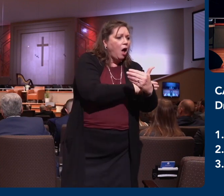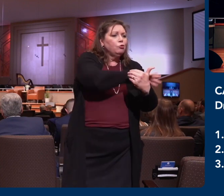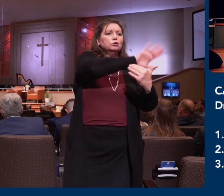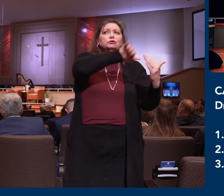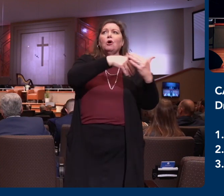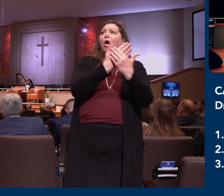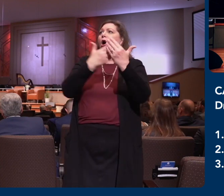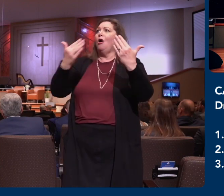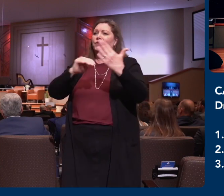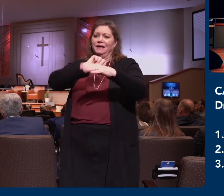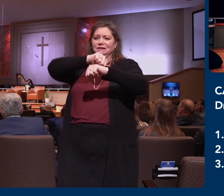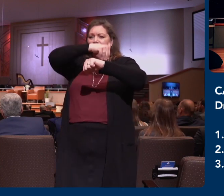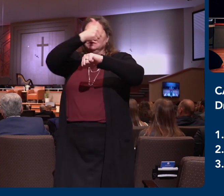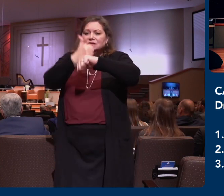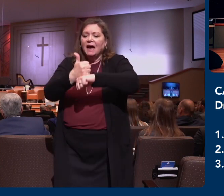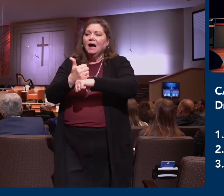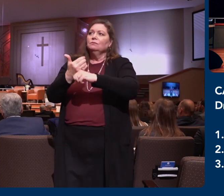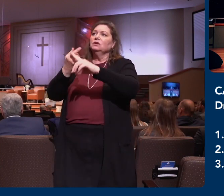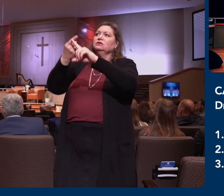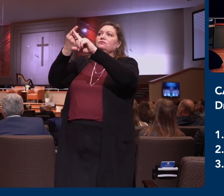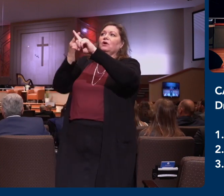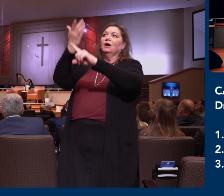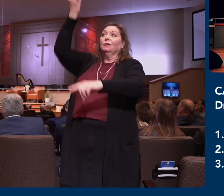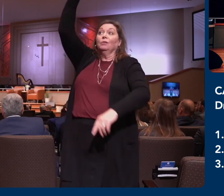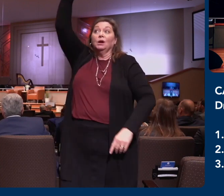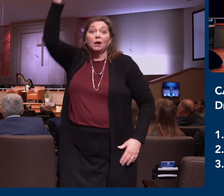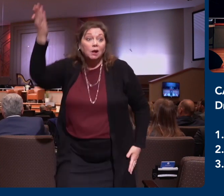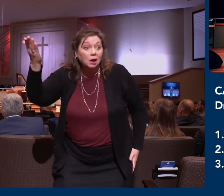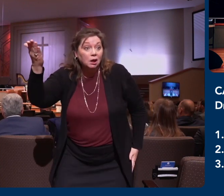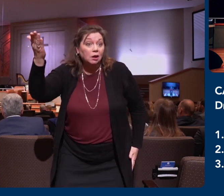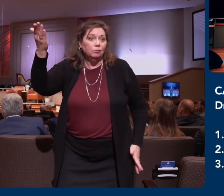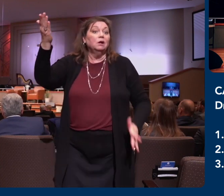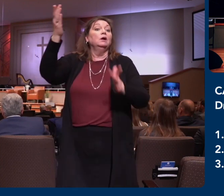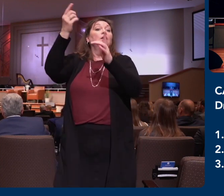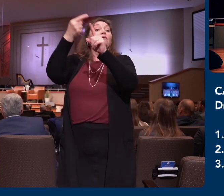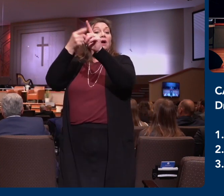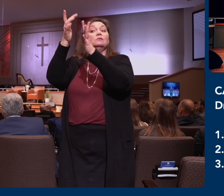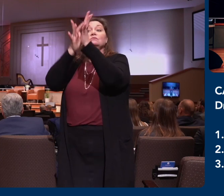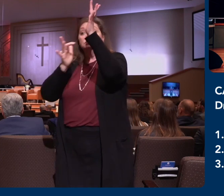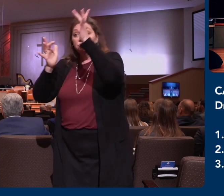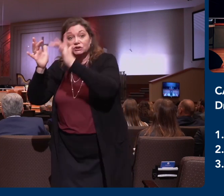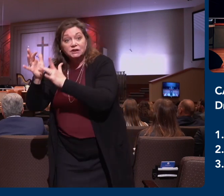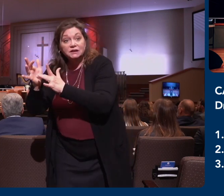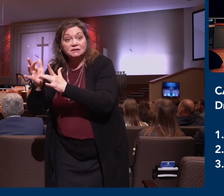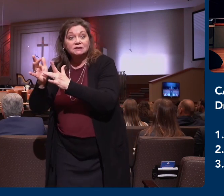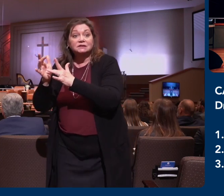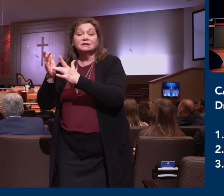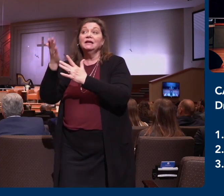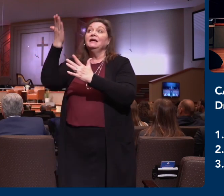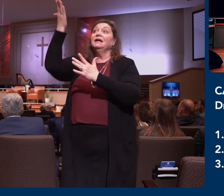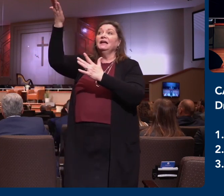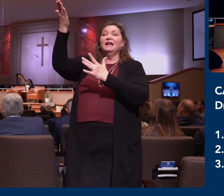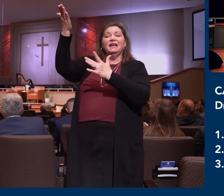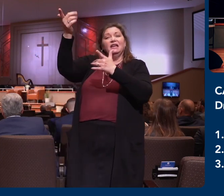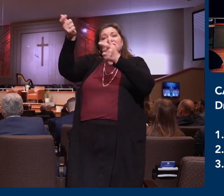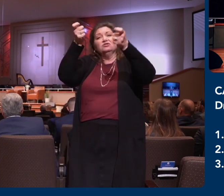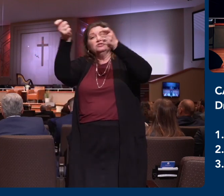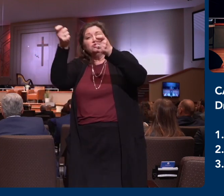him. And he, speaking of Christ, is before all things and by him all things consist. He is the head of the body, the